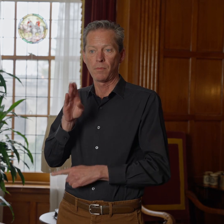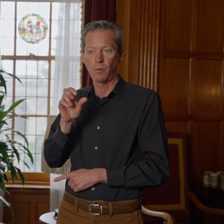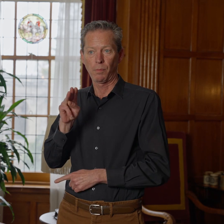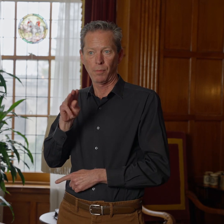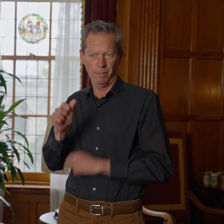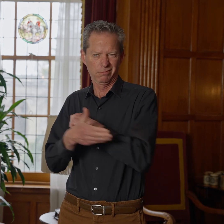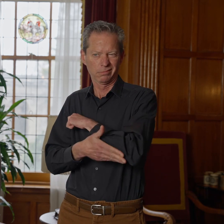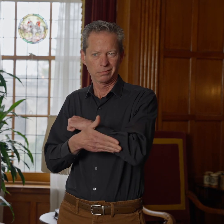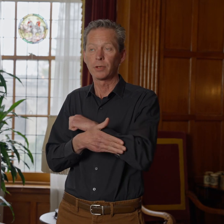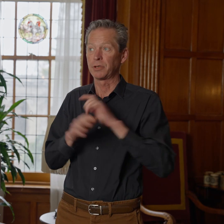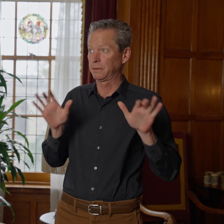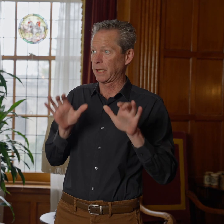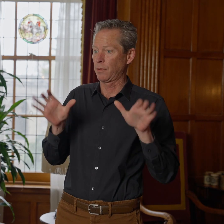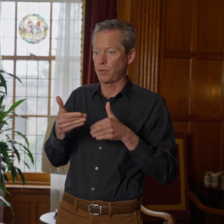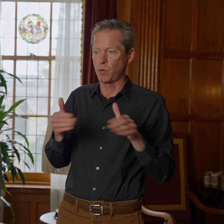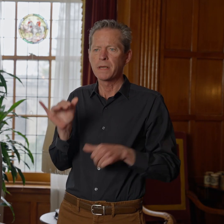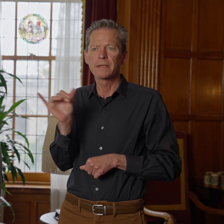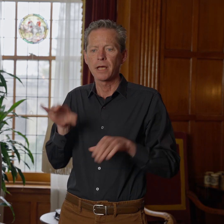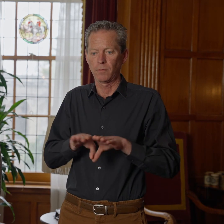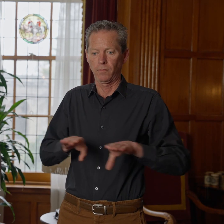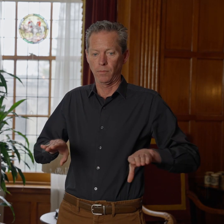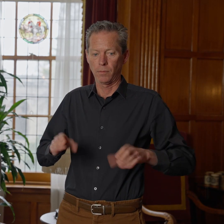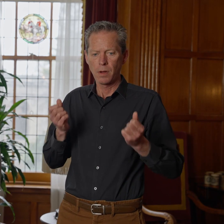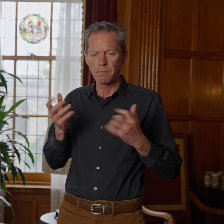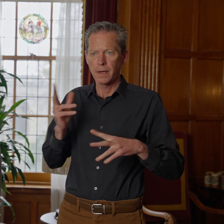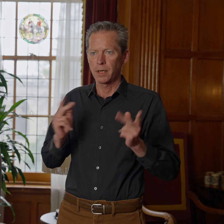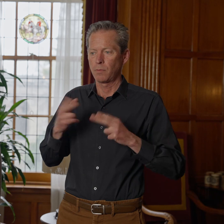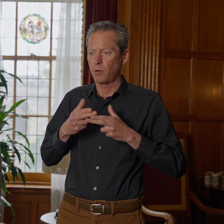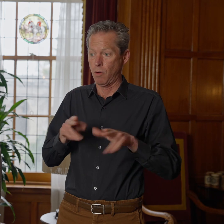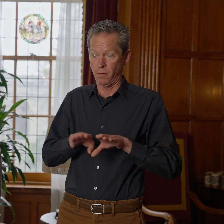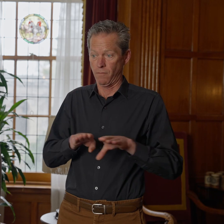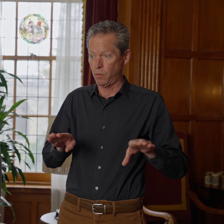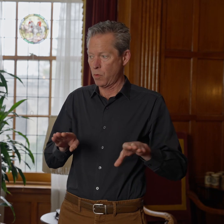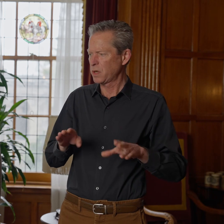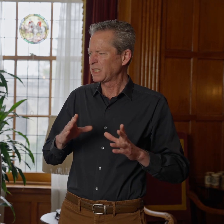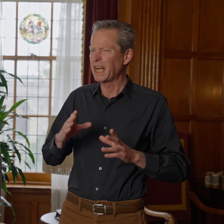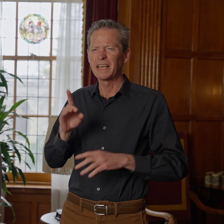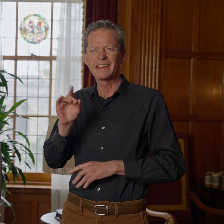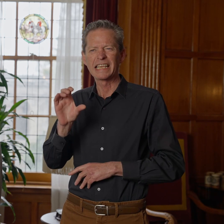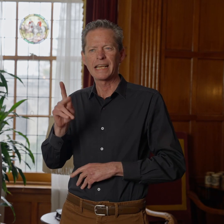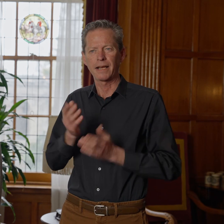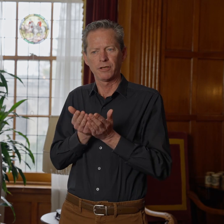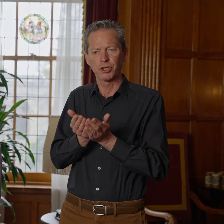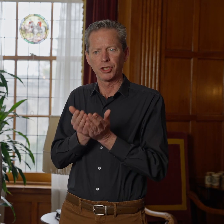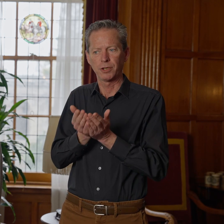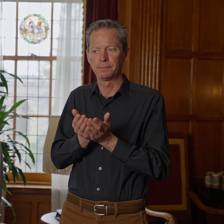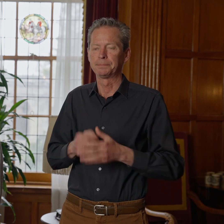this room, as are the floors. Many people refer to the floors as like the decks of a ship with all the bow ties. Mr.